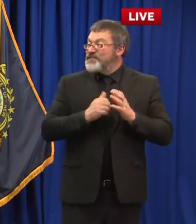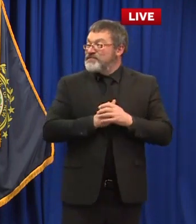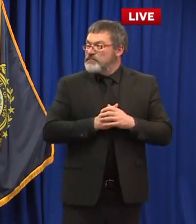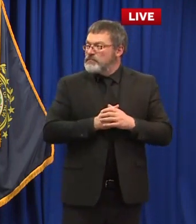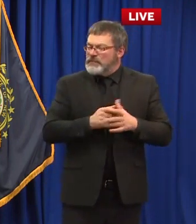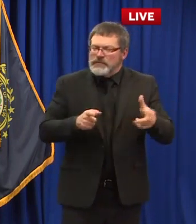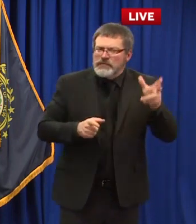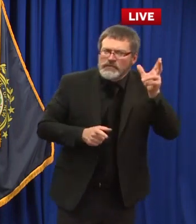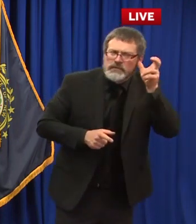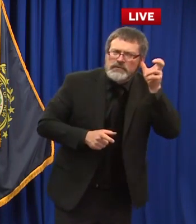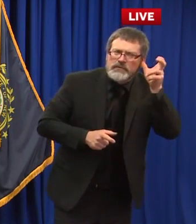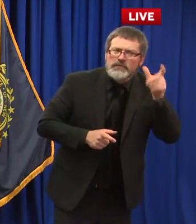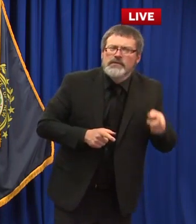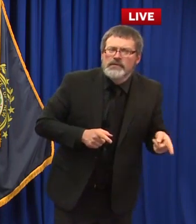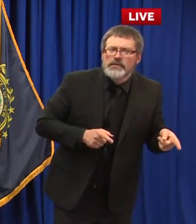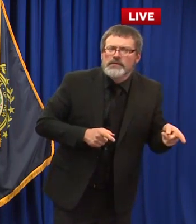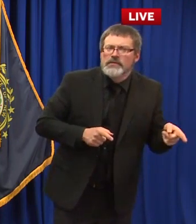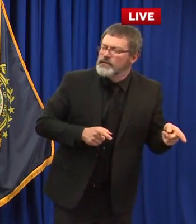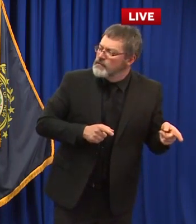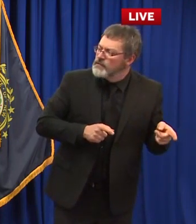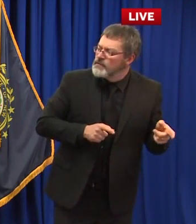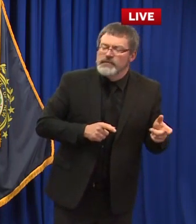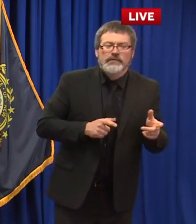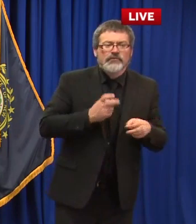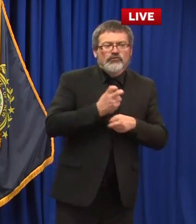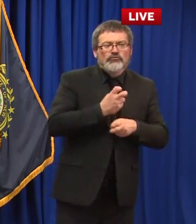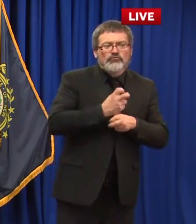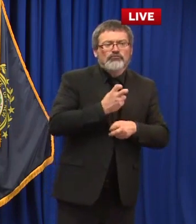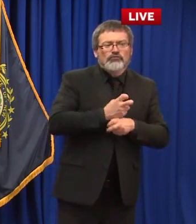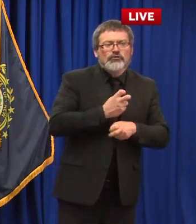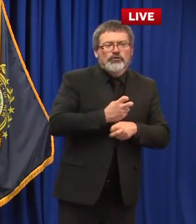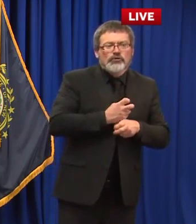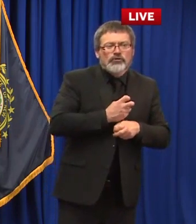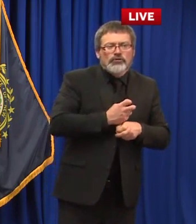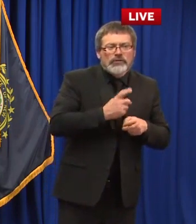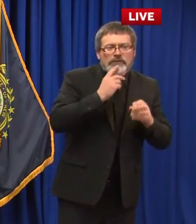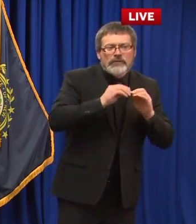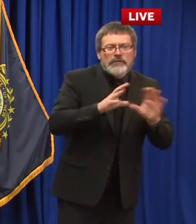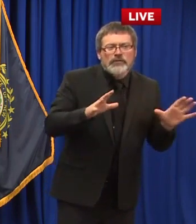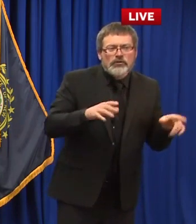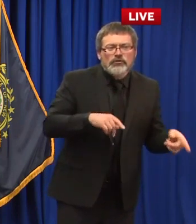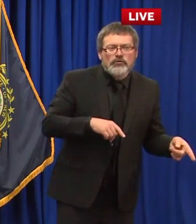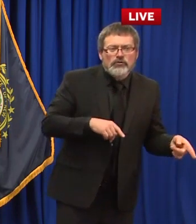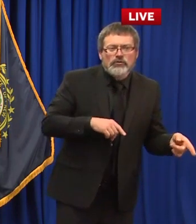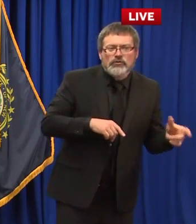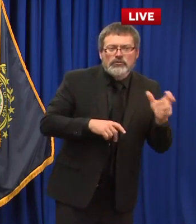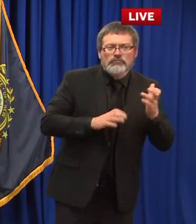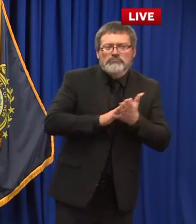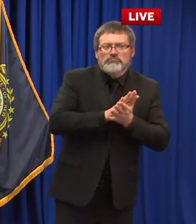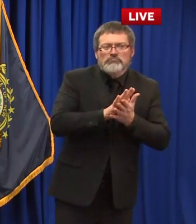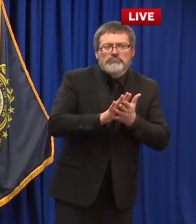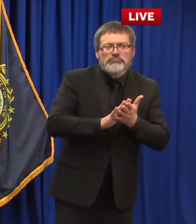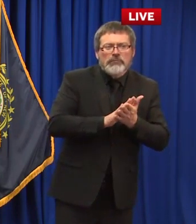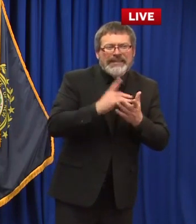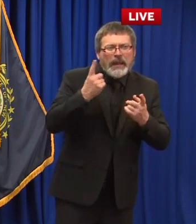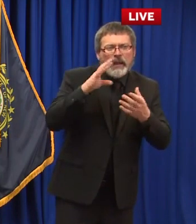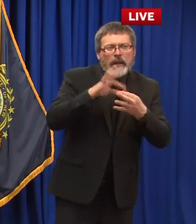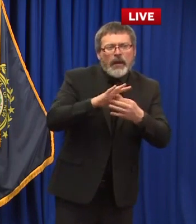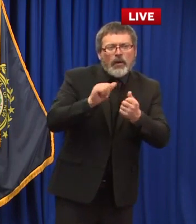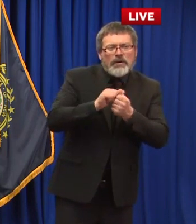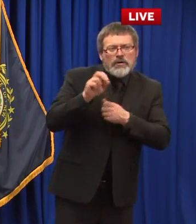referred to earlier uh chosen based businesses such as the conway scene at mount washington road uh